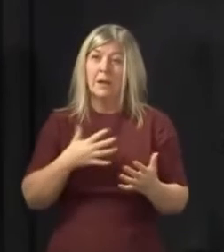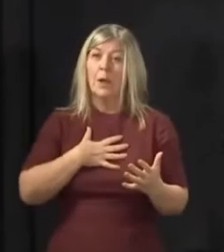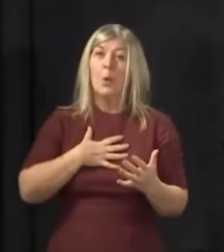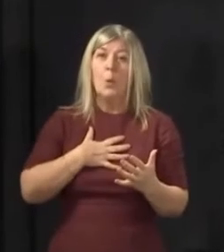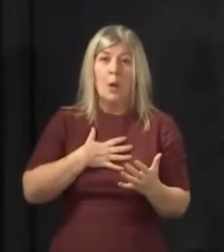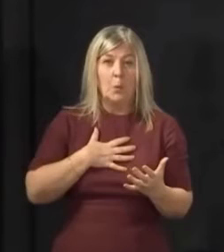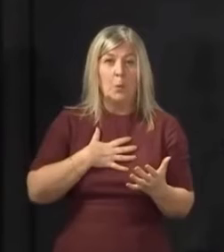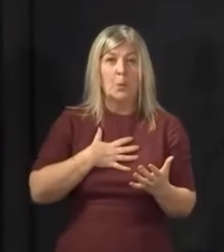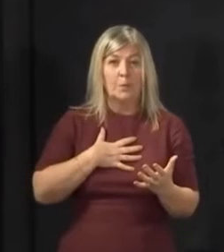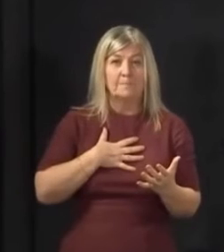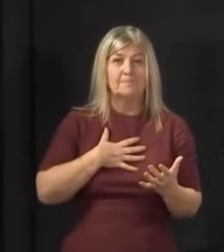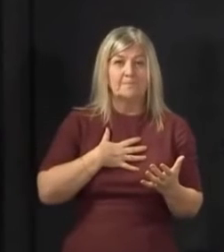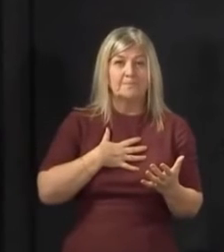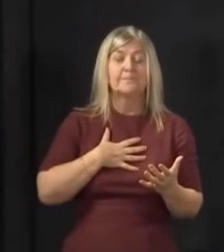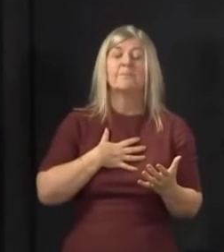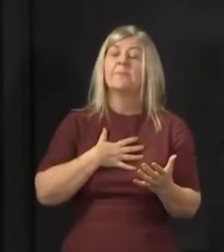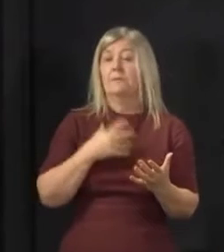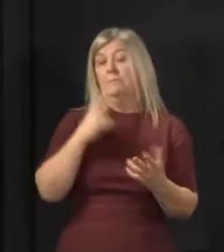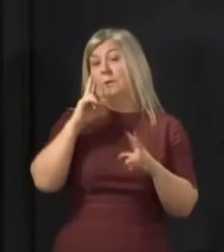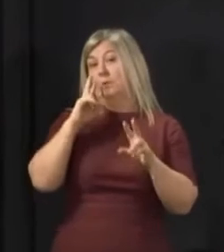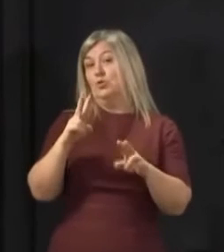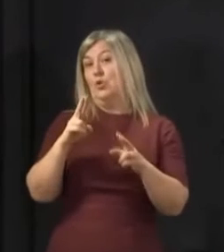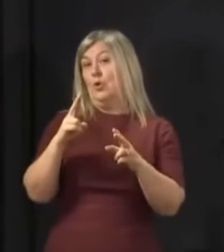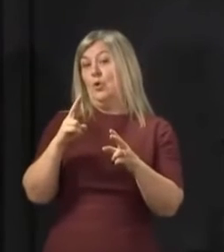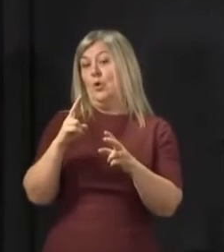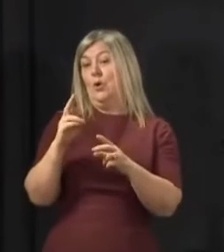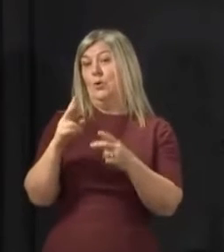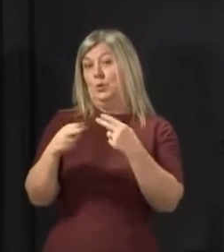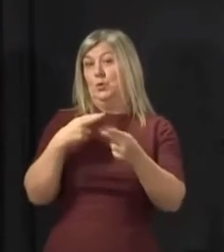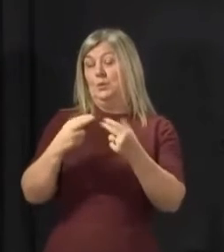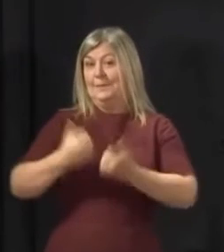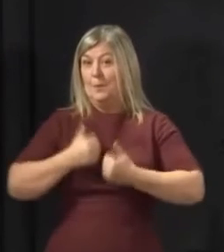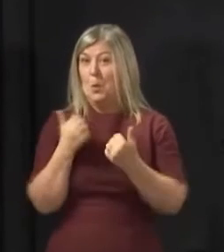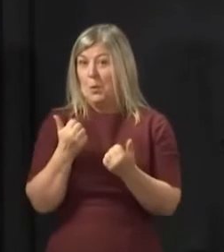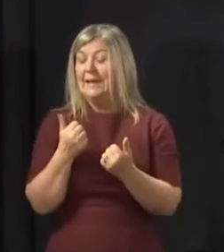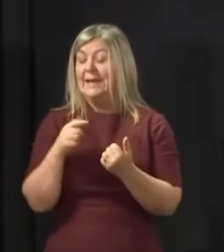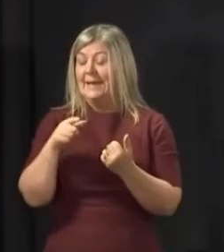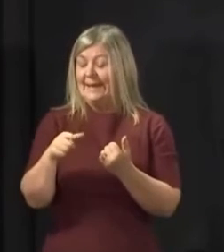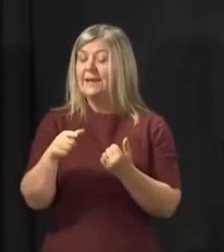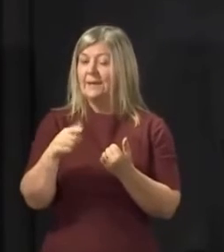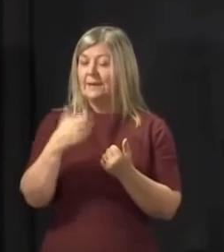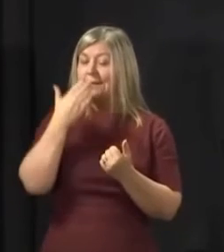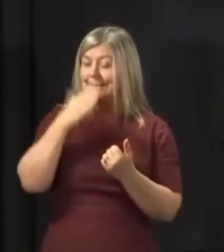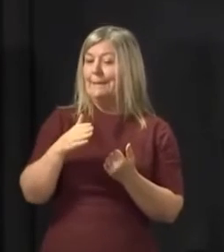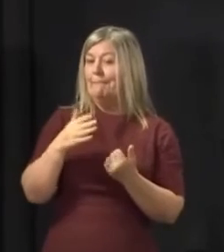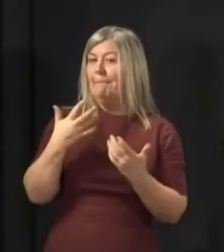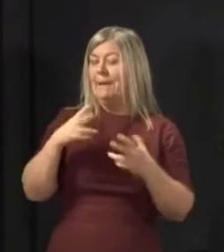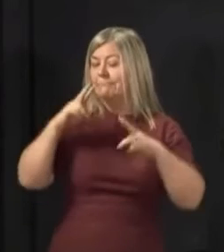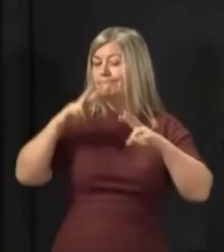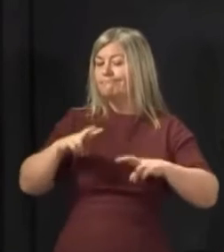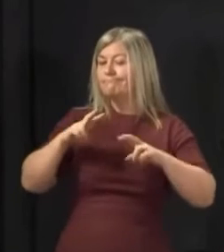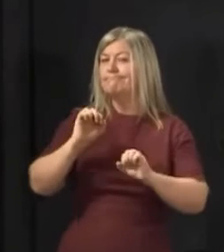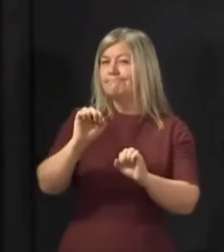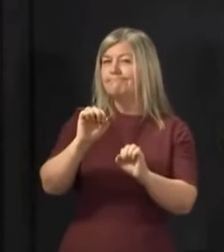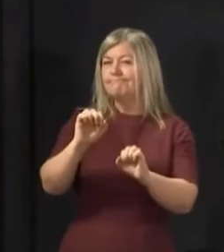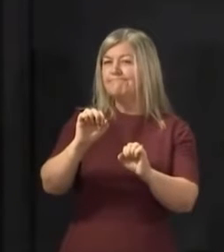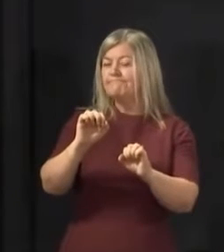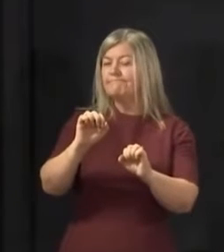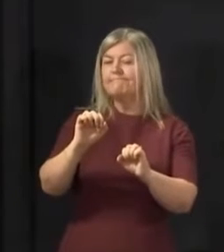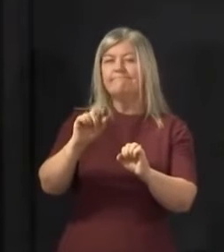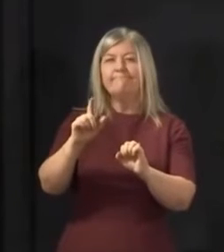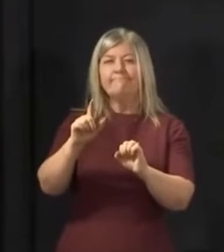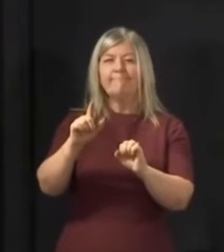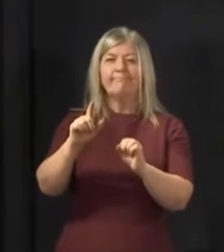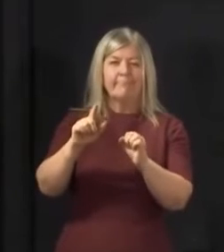seen some of the BBC coverage this morning, I think is what you will have been asking about, then clearly we look very carefully and have been looking very carefully